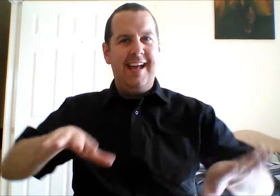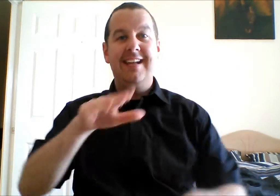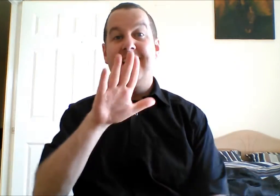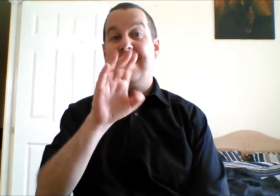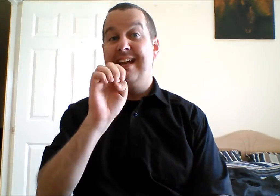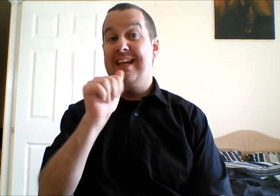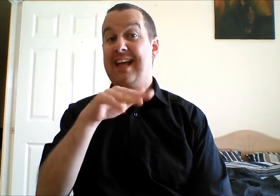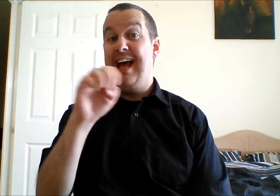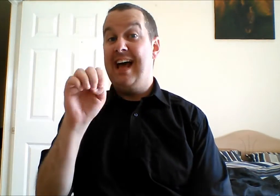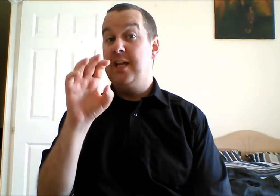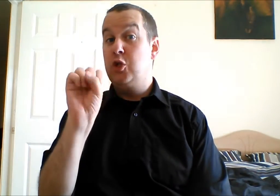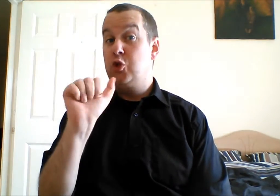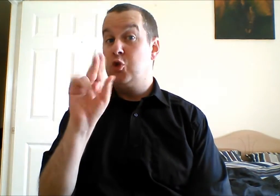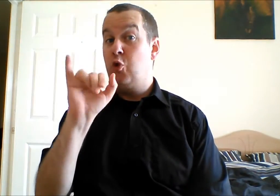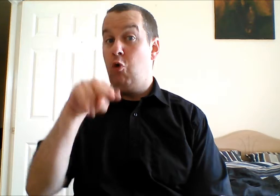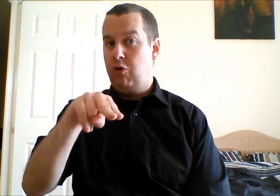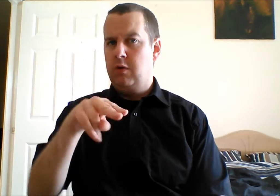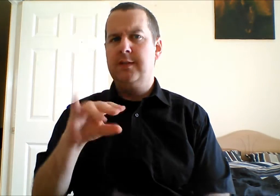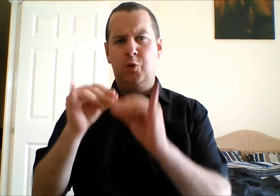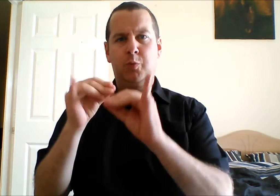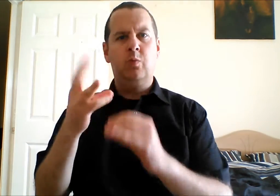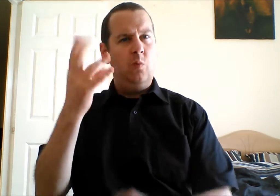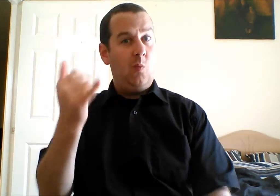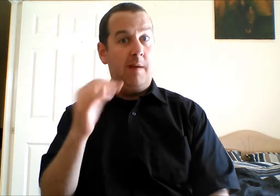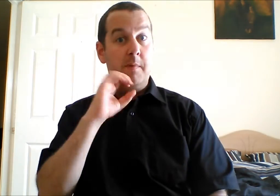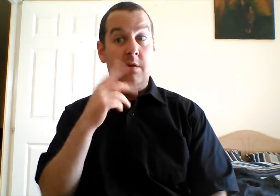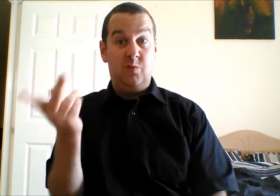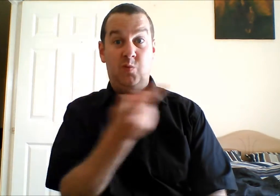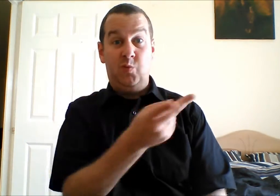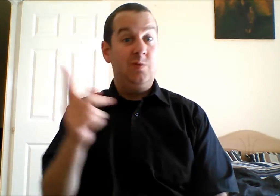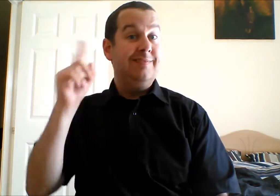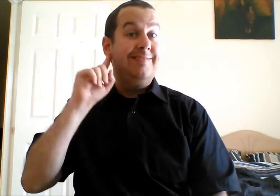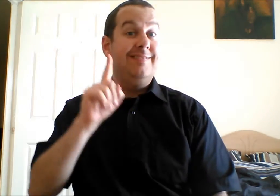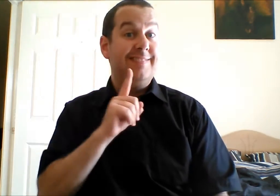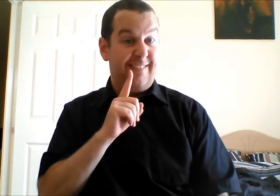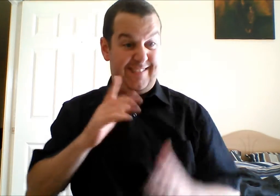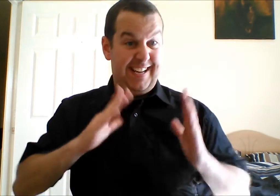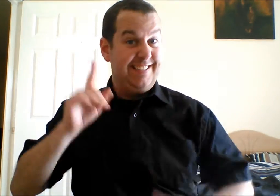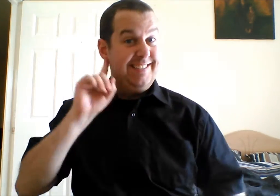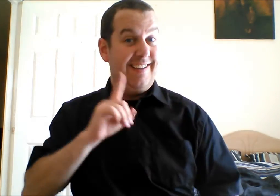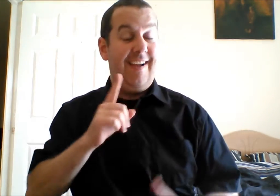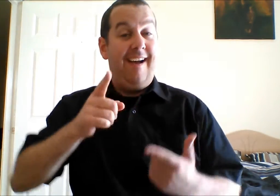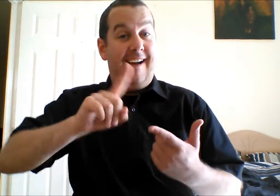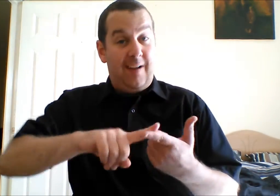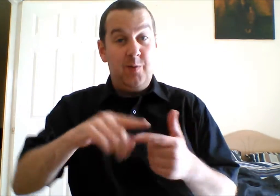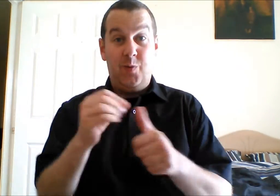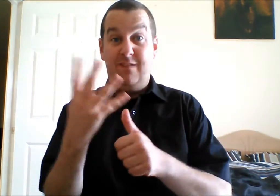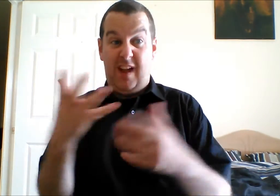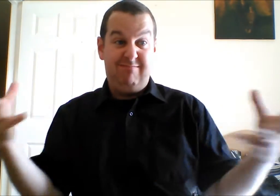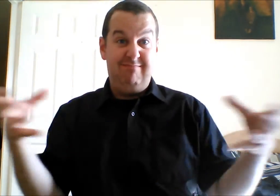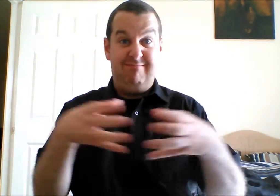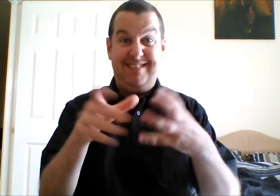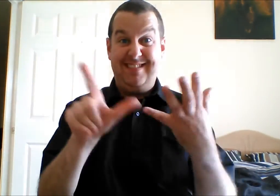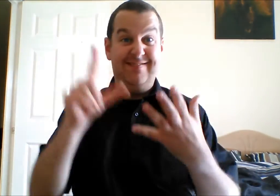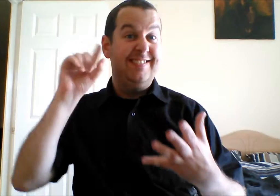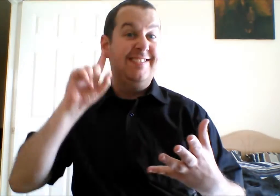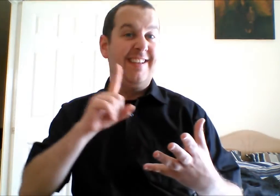the other five who swam on the 7th of July of the English Channel are all deaf, and they belong to a group called the Irish Deaf Women's Group.